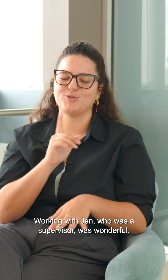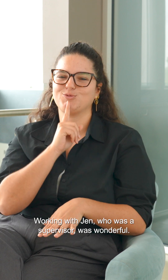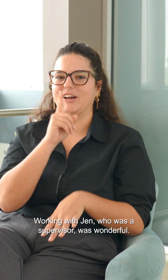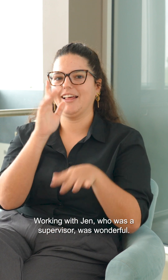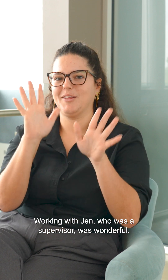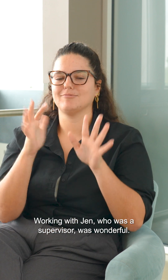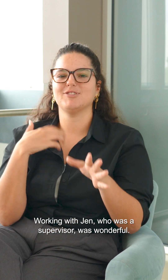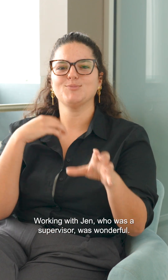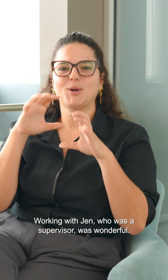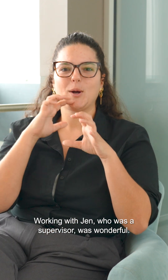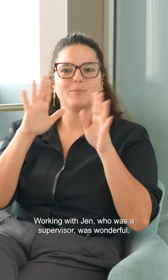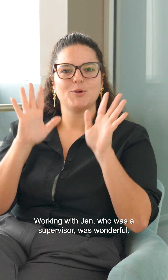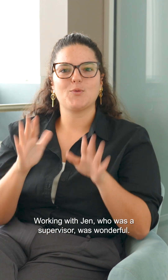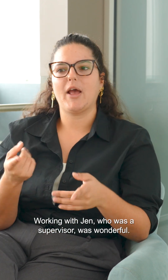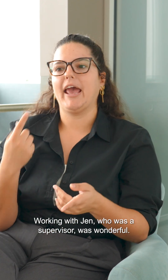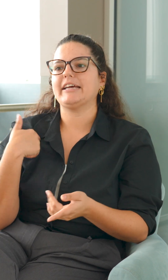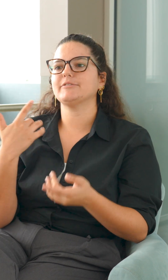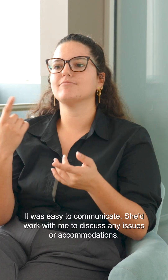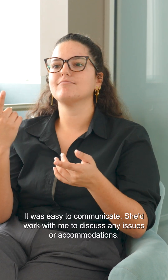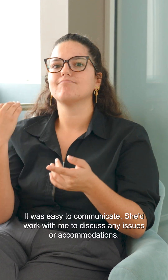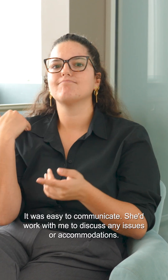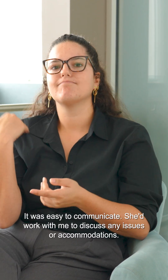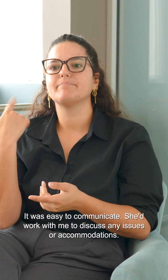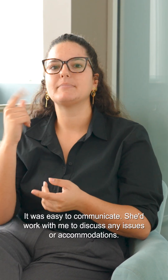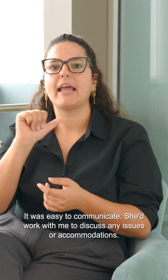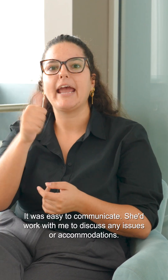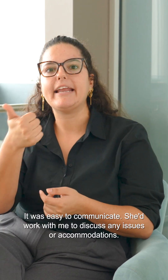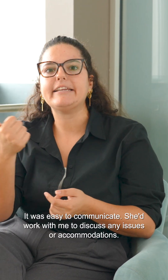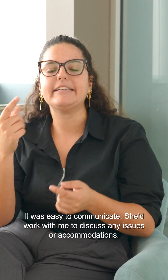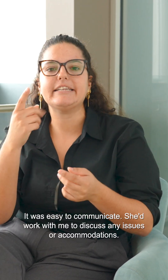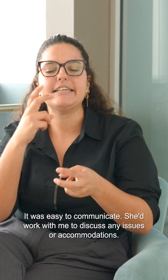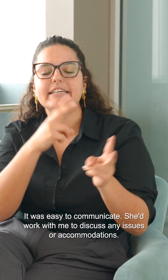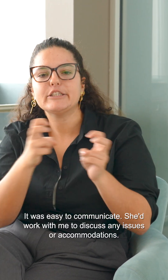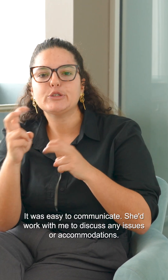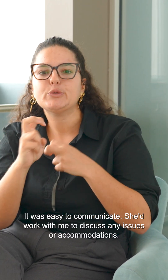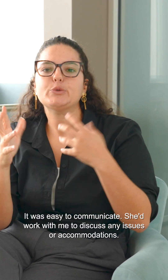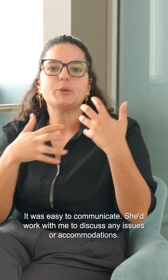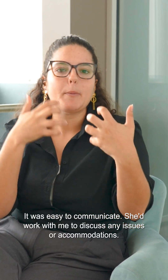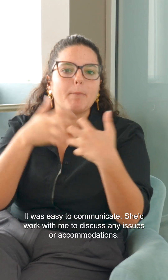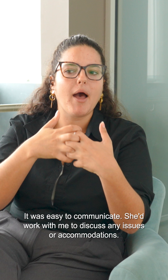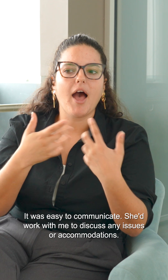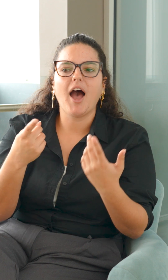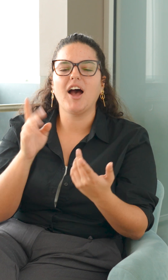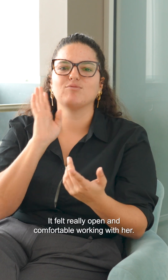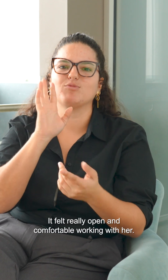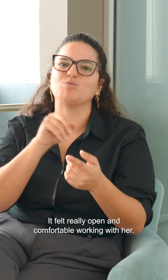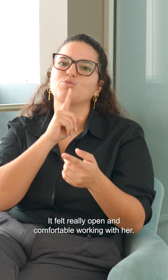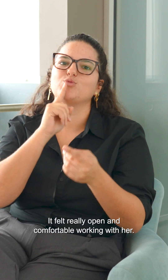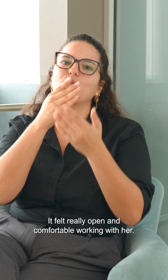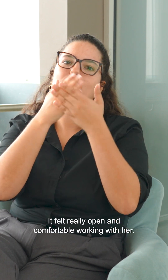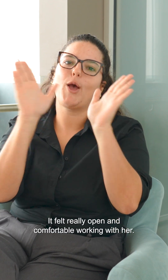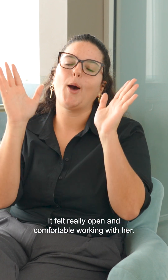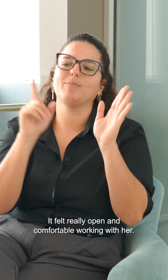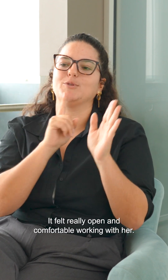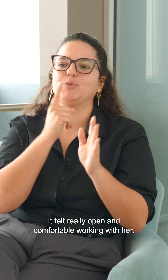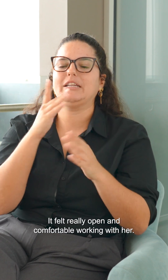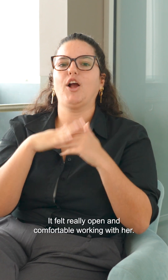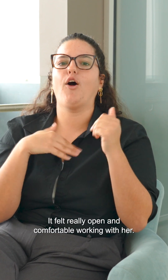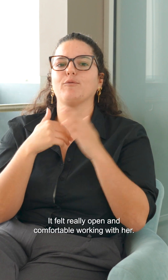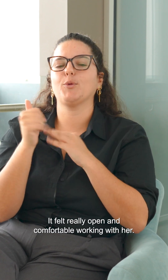deaf supervisor, was wonderful. It was easy to communicate. She'd work with me to discuss any issues or accommodations. It felt really open